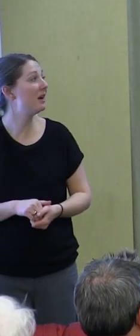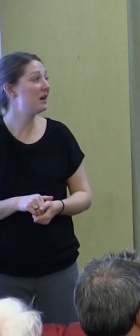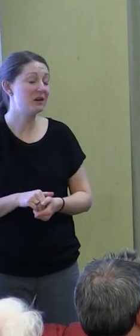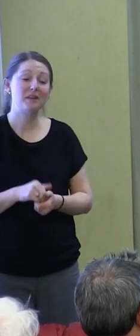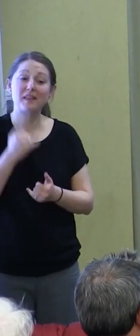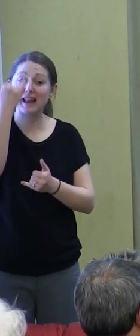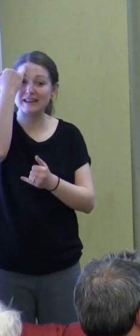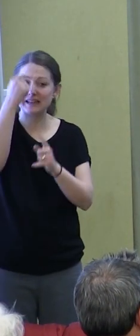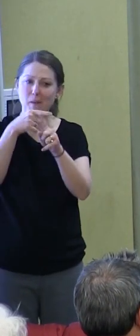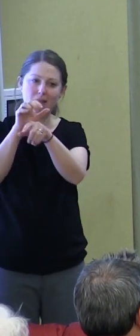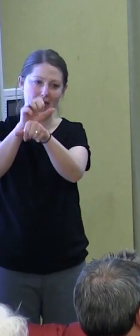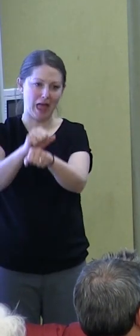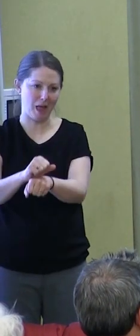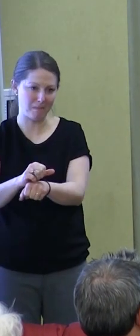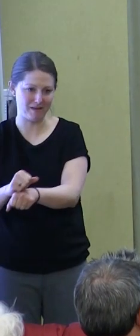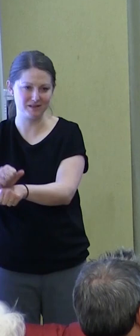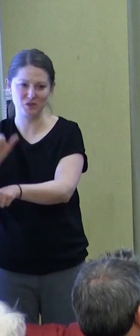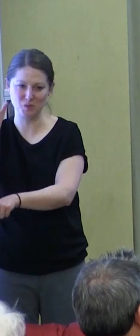about habits.